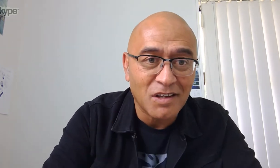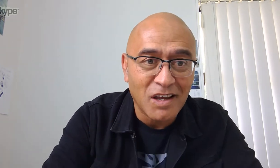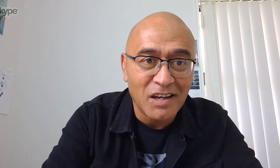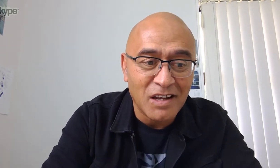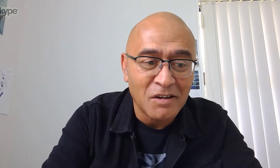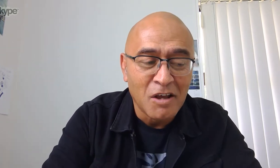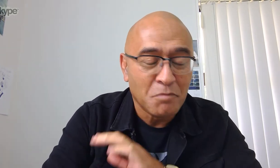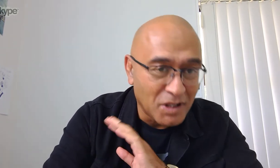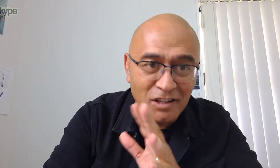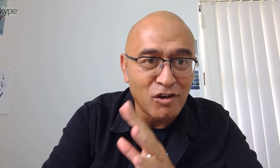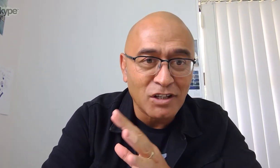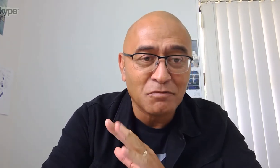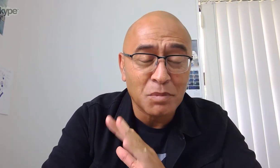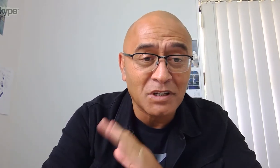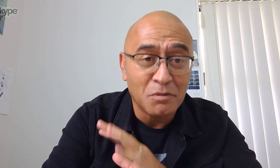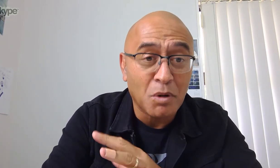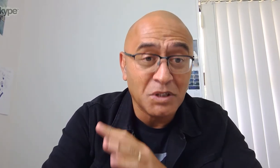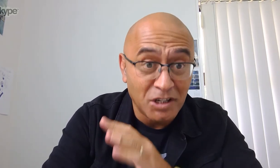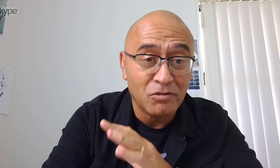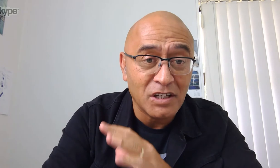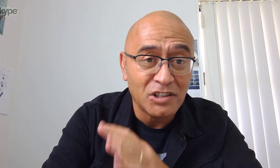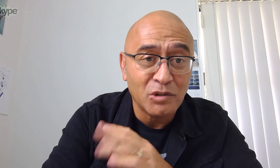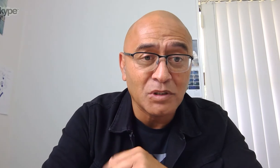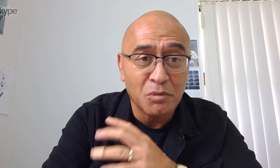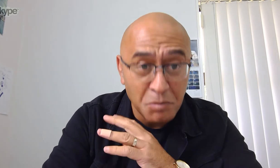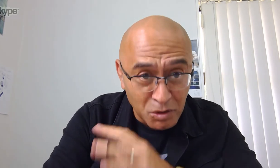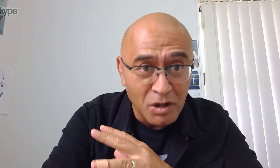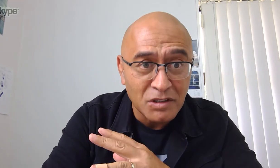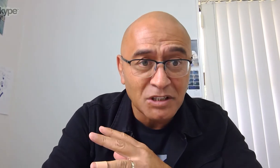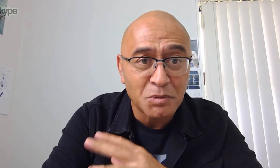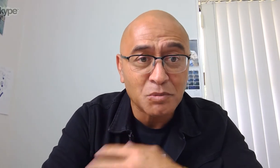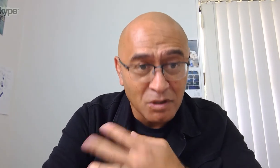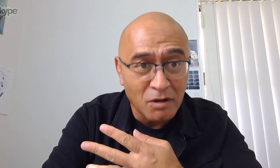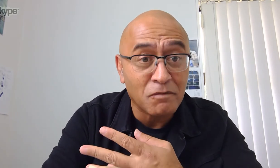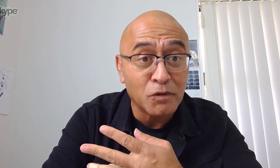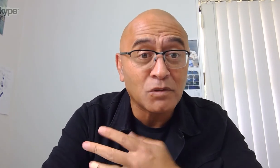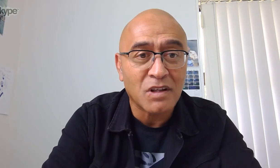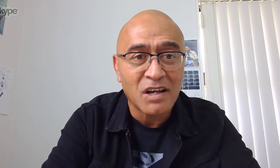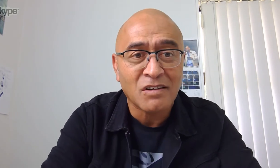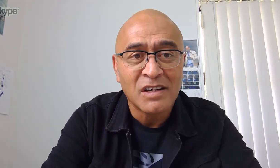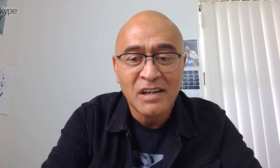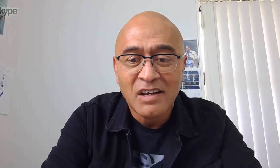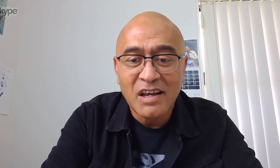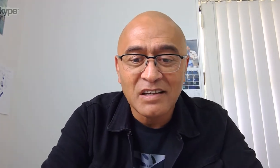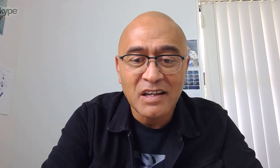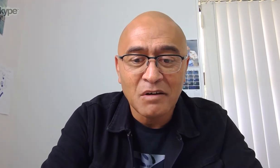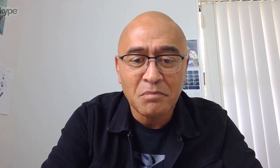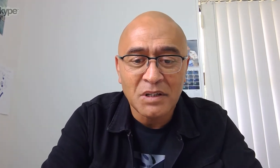they've got – but the other 97% are probably really genuine. So when we do our assessments, we kind of can filter that out.